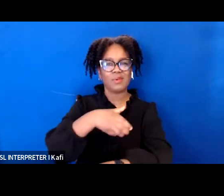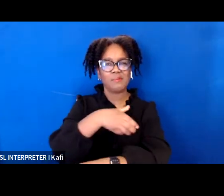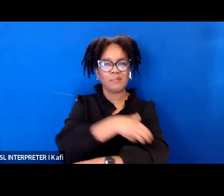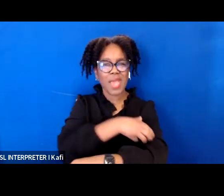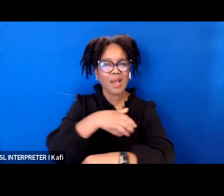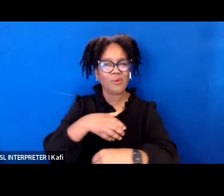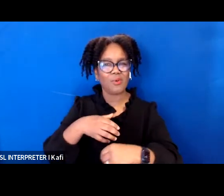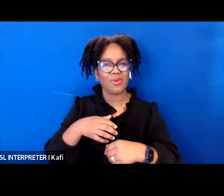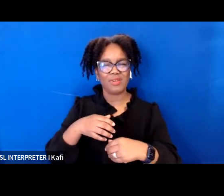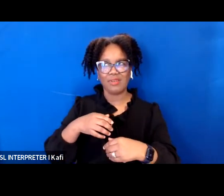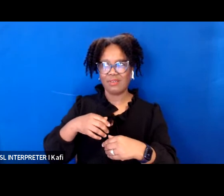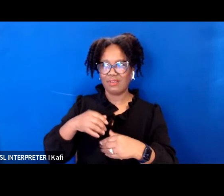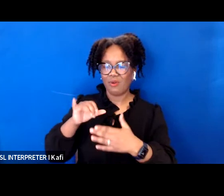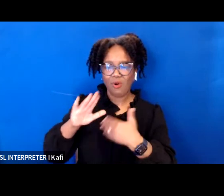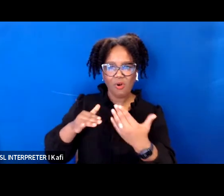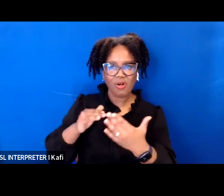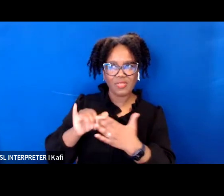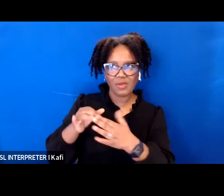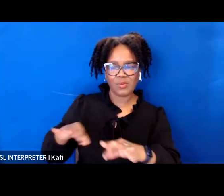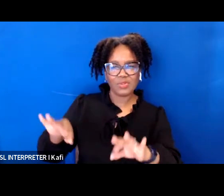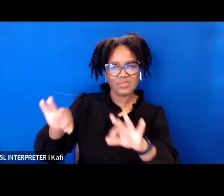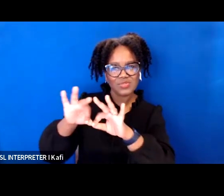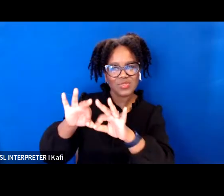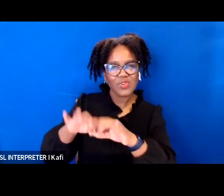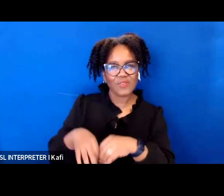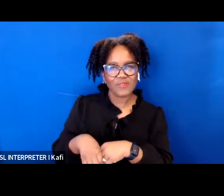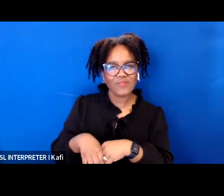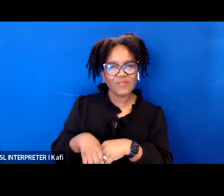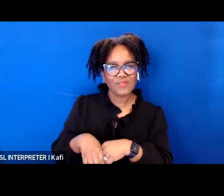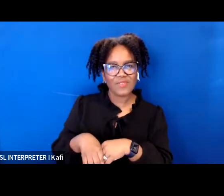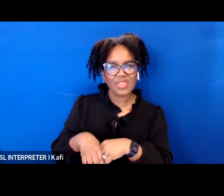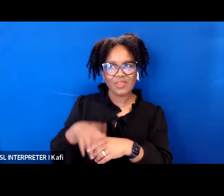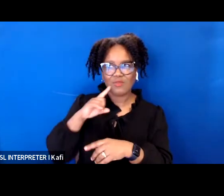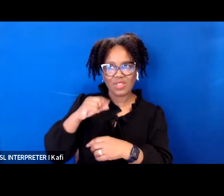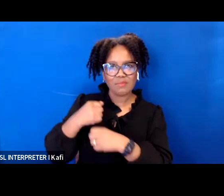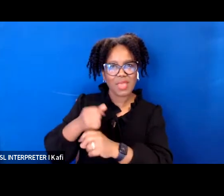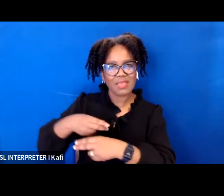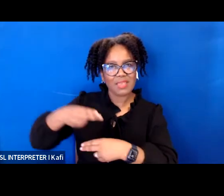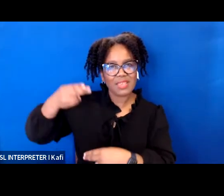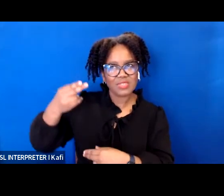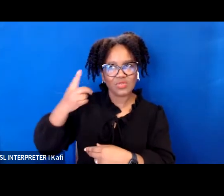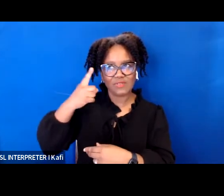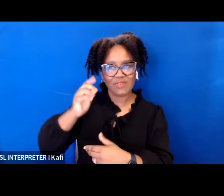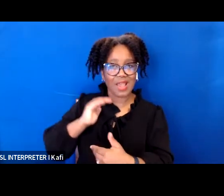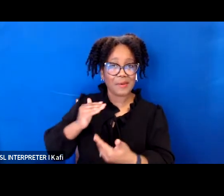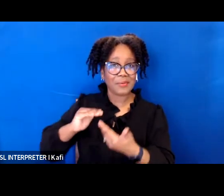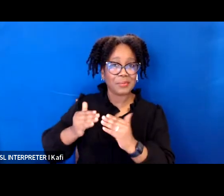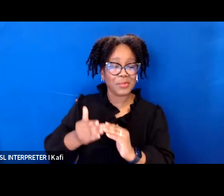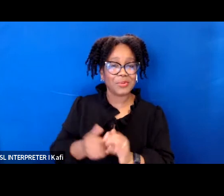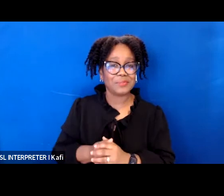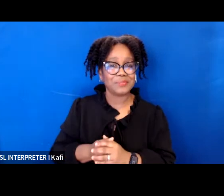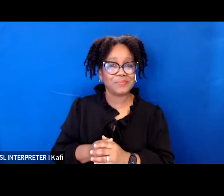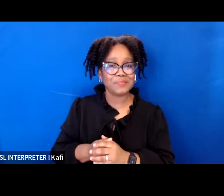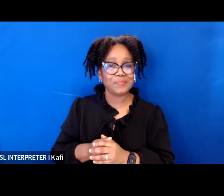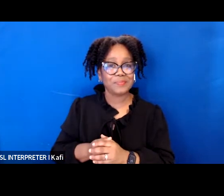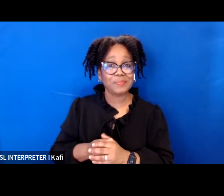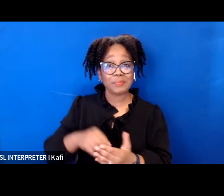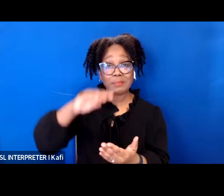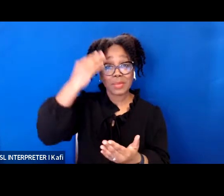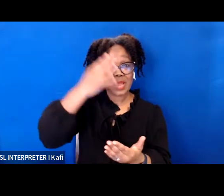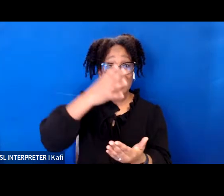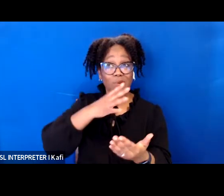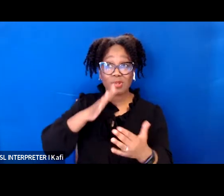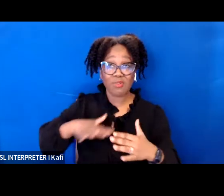to us and all of our communities black women around the nation are celebrating while simultaneously